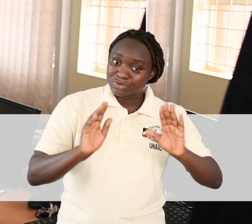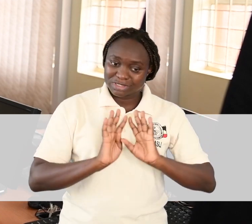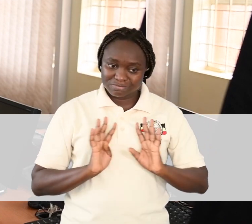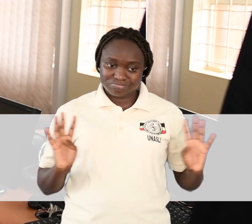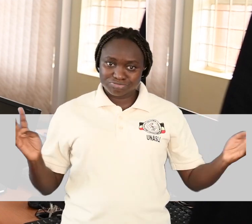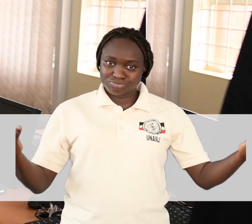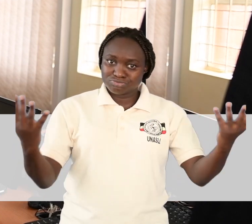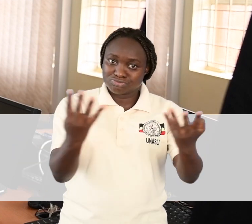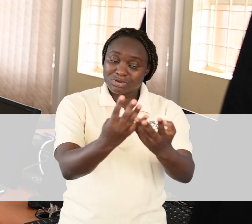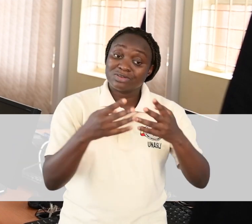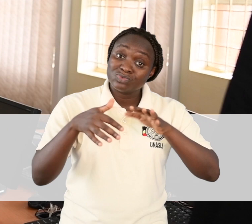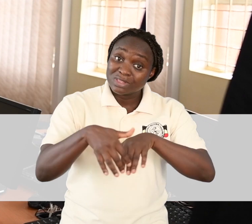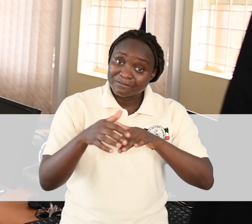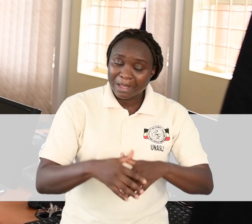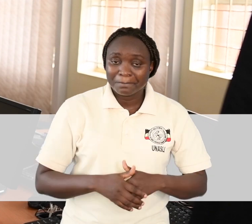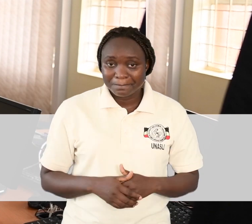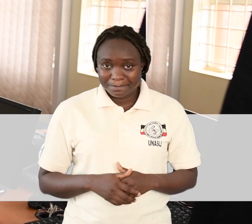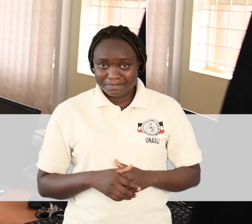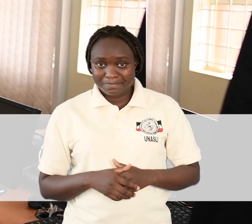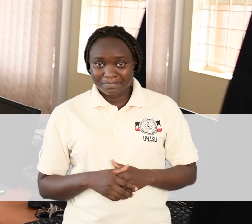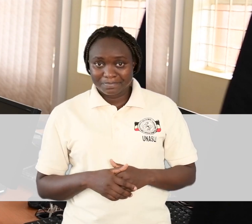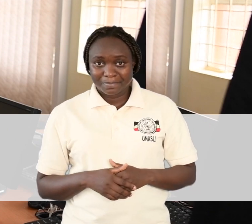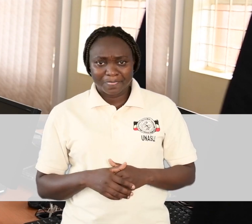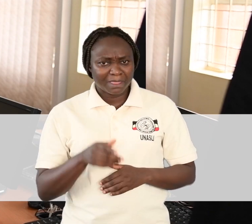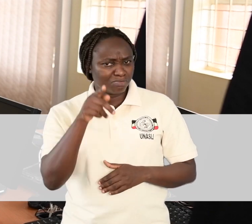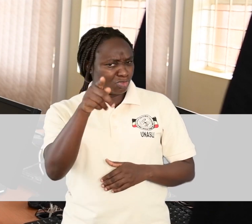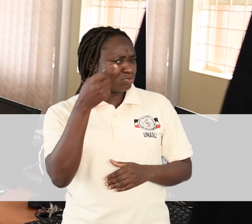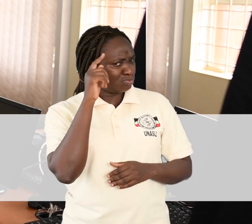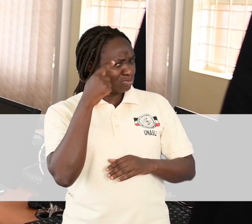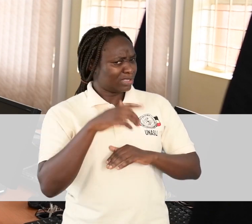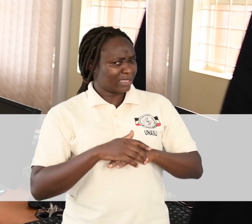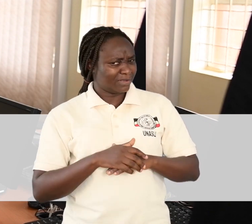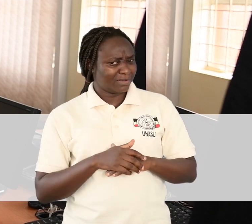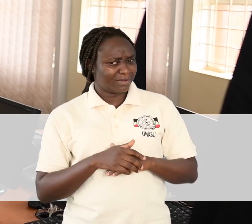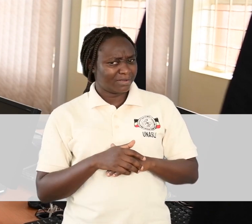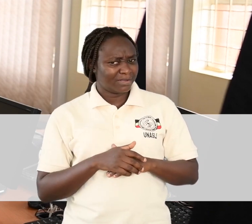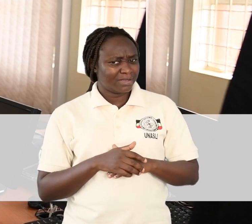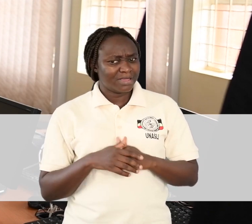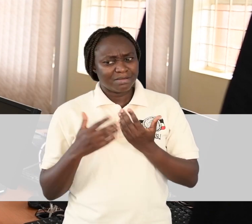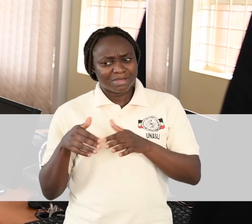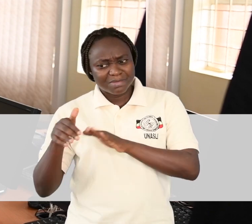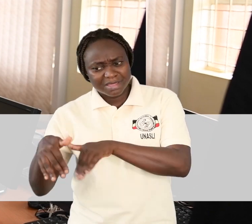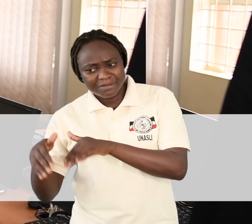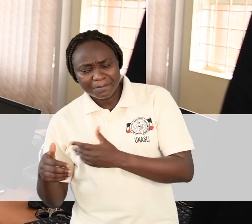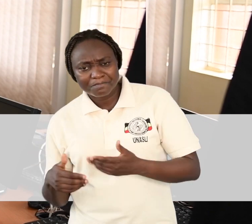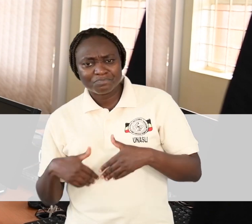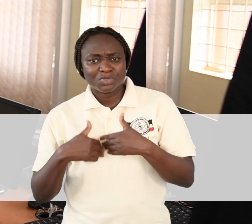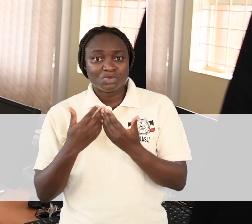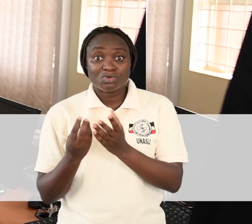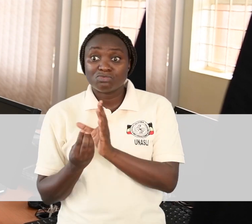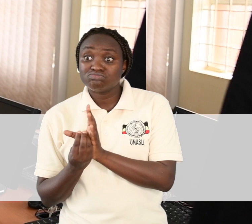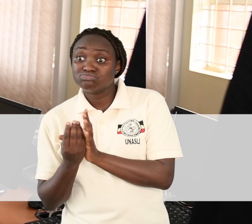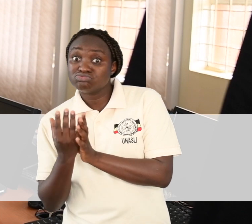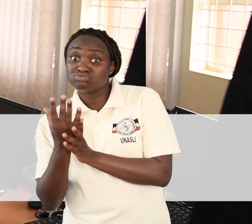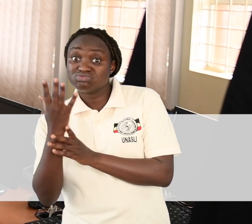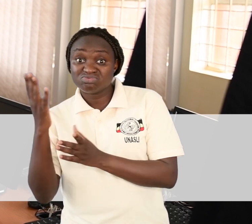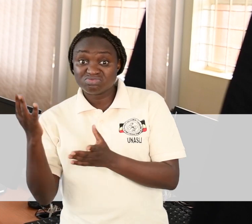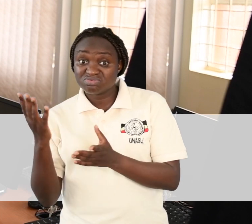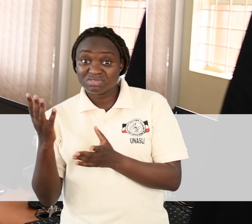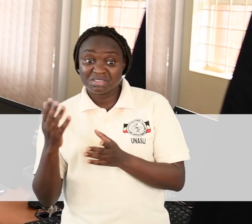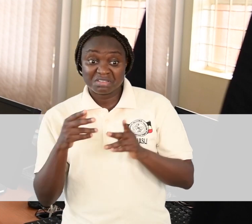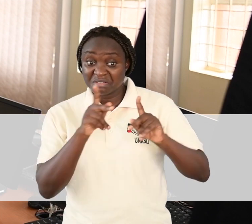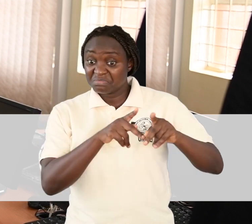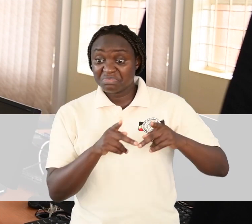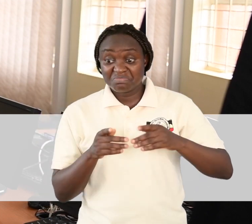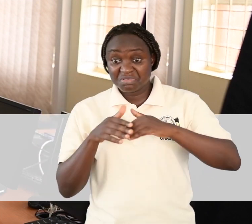the farm. Do you think the garden or the crops can grow without the help of the